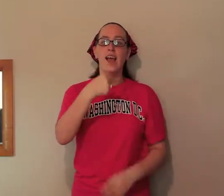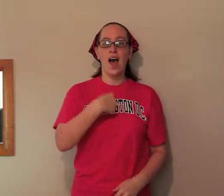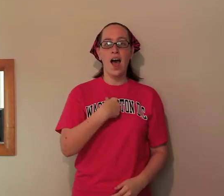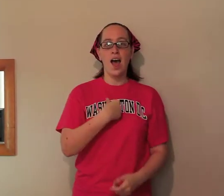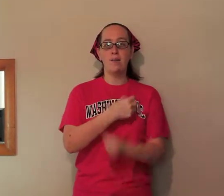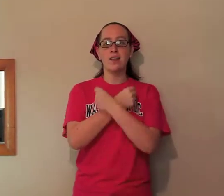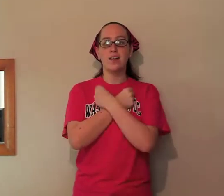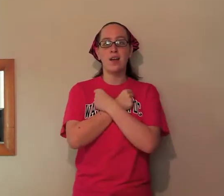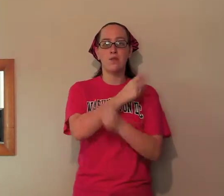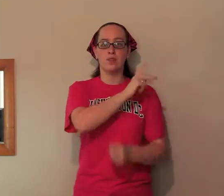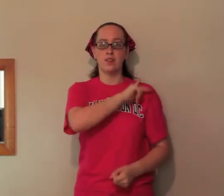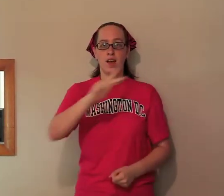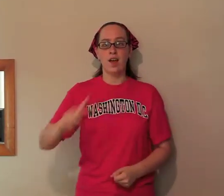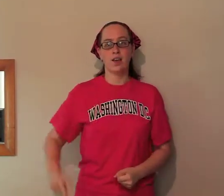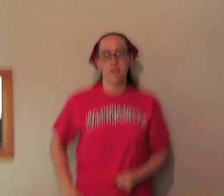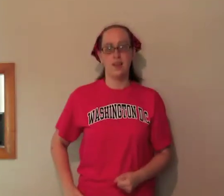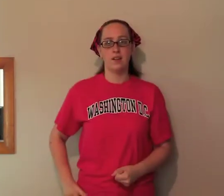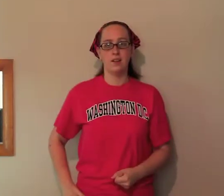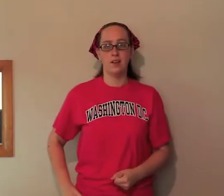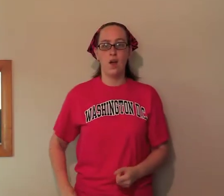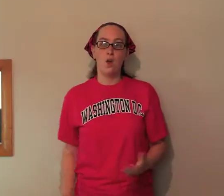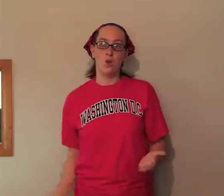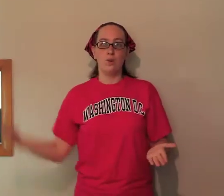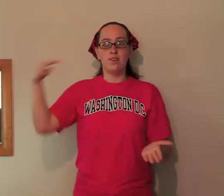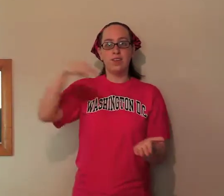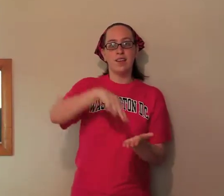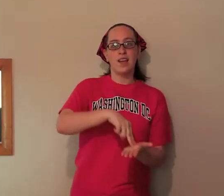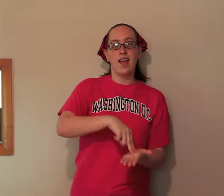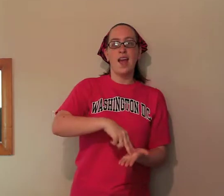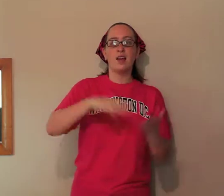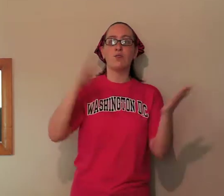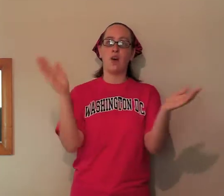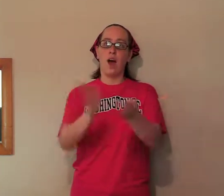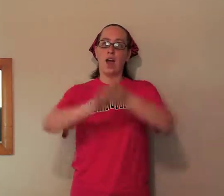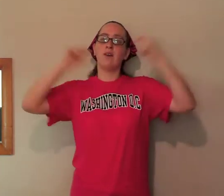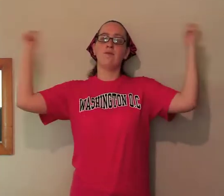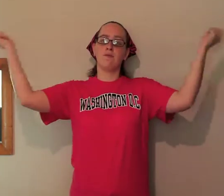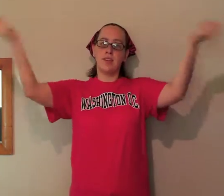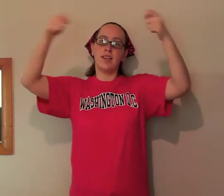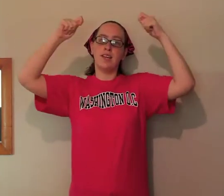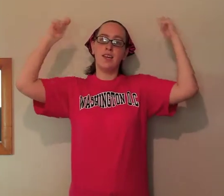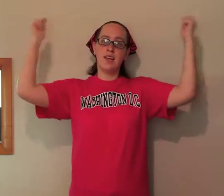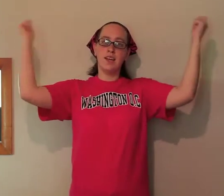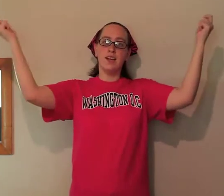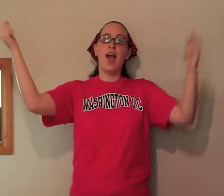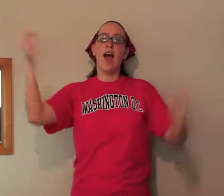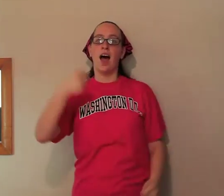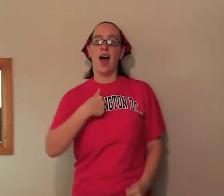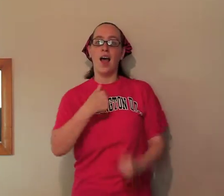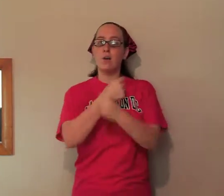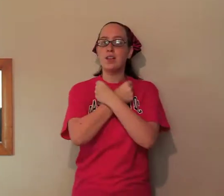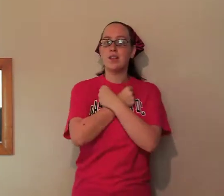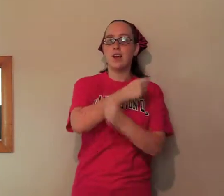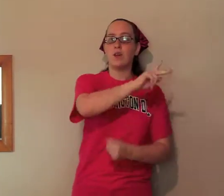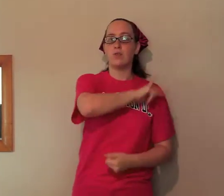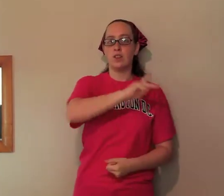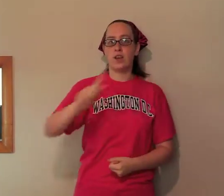I'm in love with the king. Risen again triumphantly. I'm in love with the